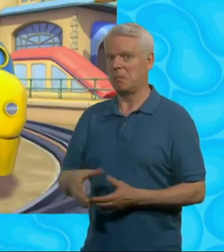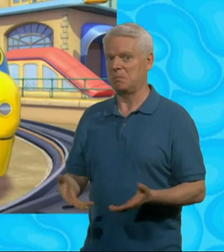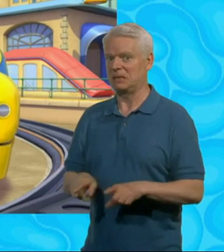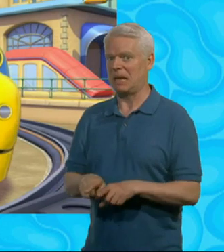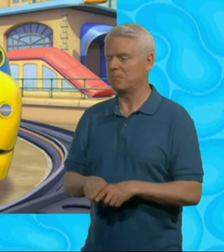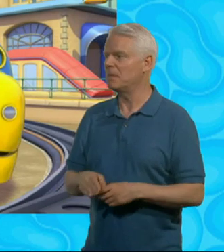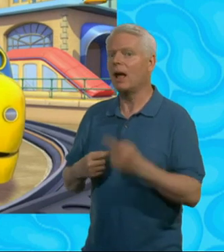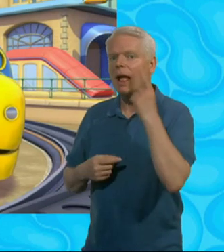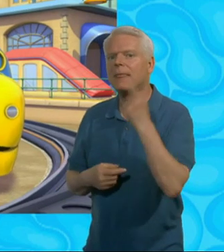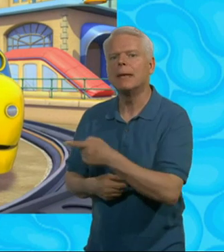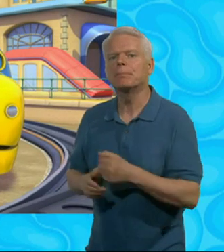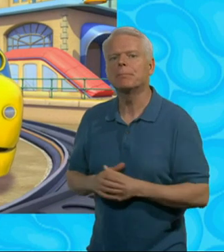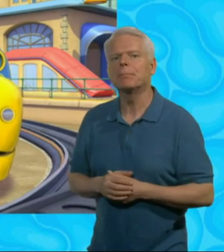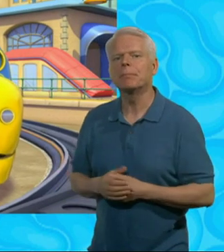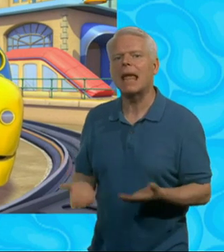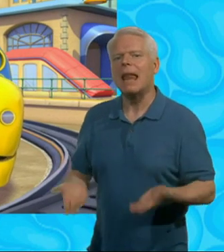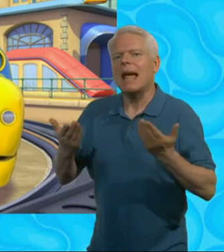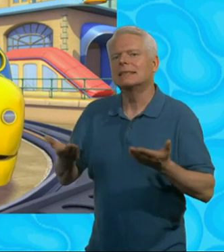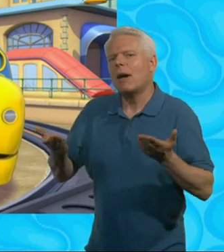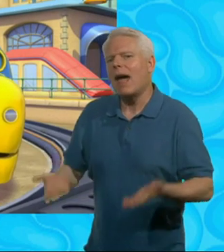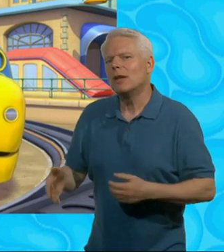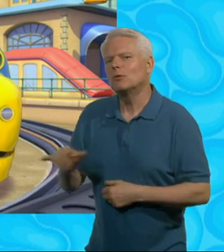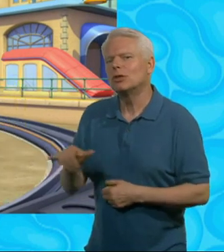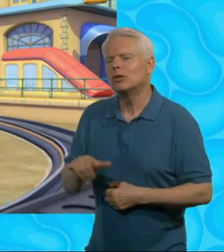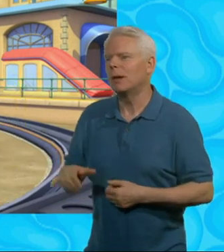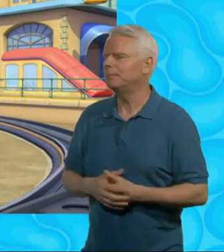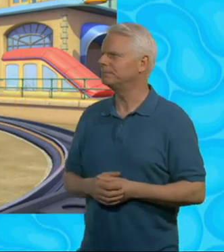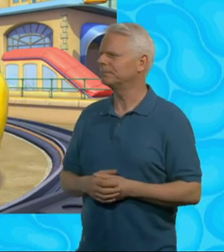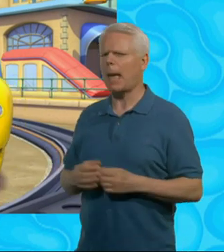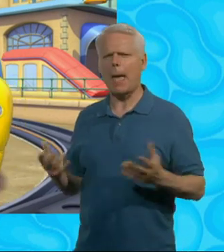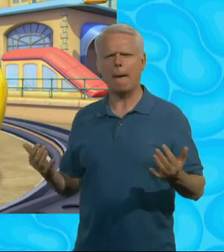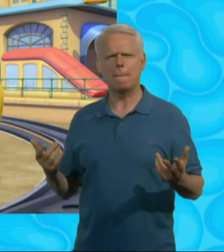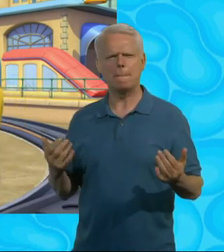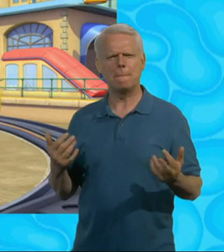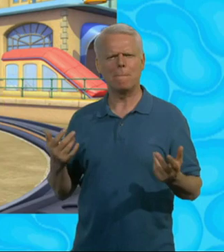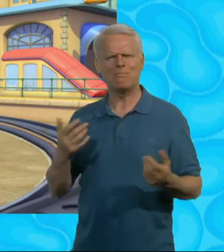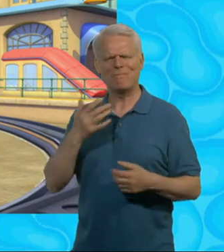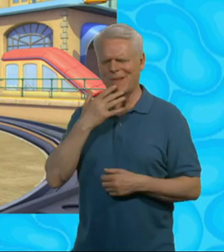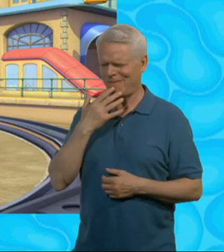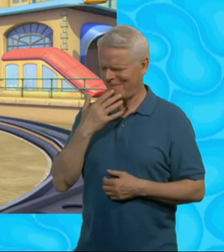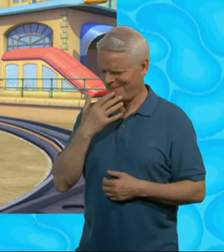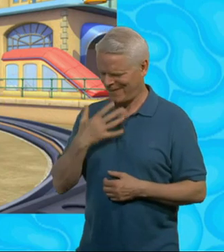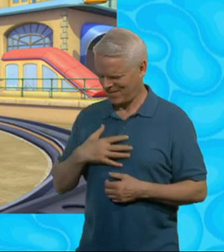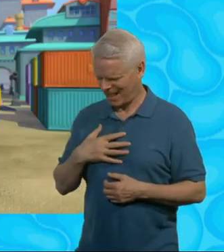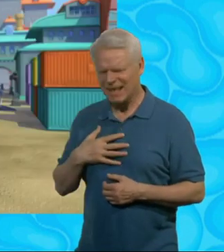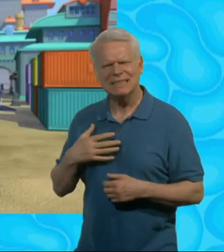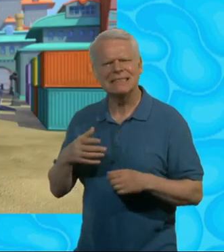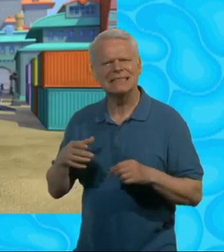What do you think? What Lighter or heavier than before? Strange. It sort of feels the same, but...